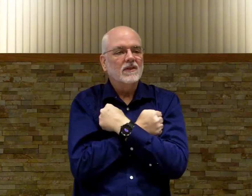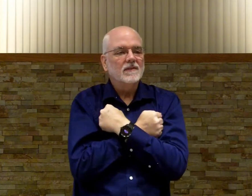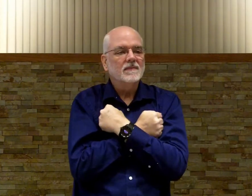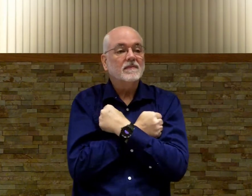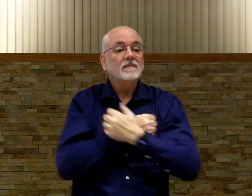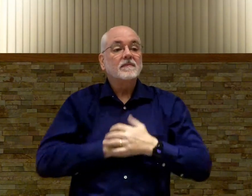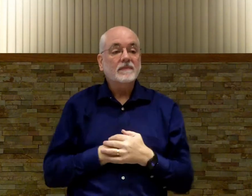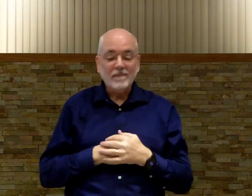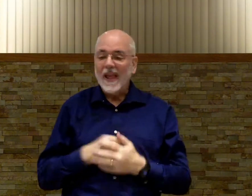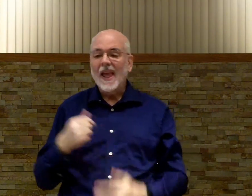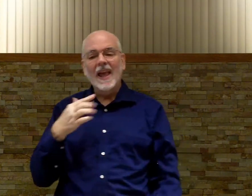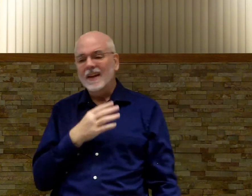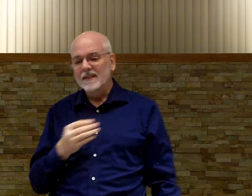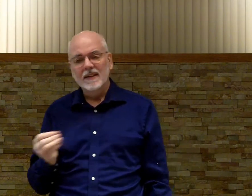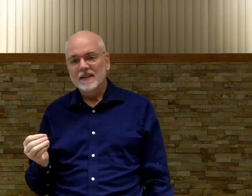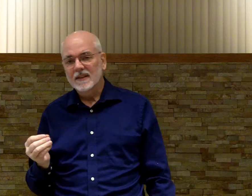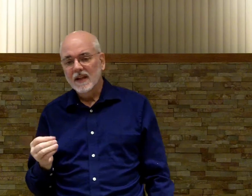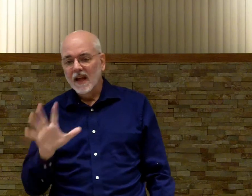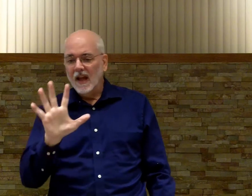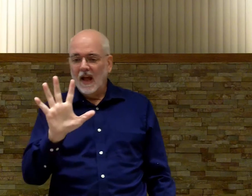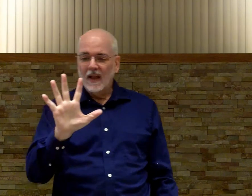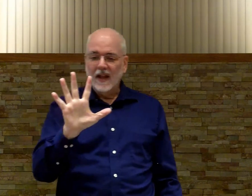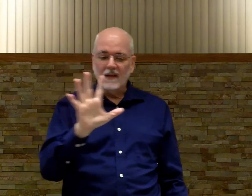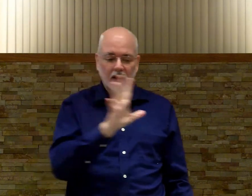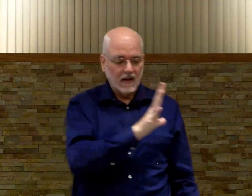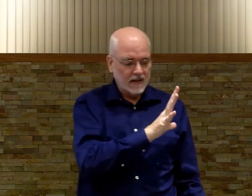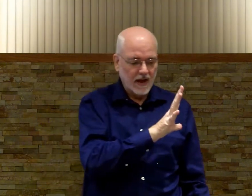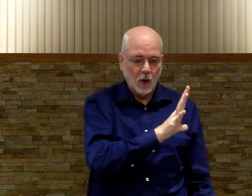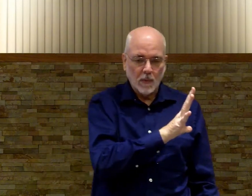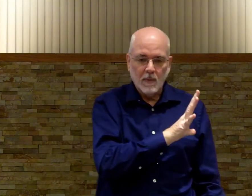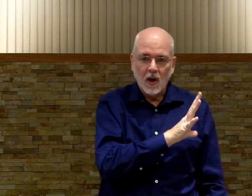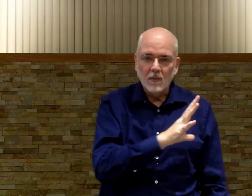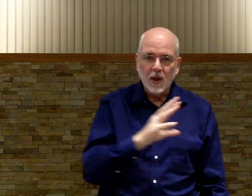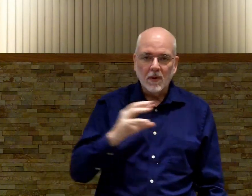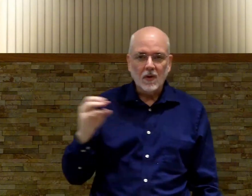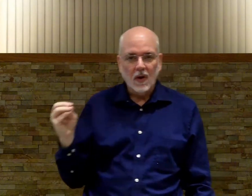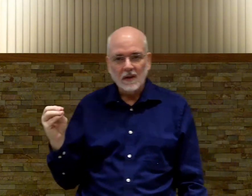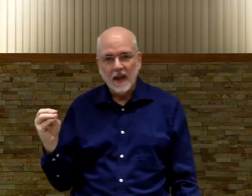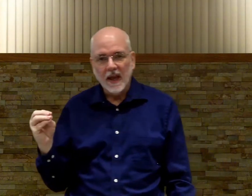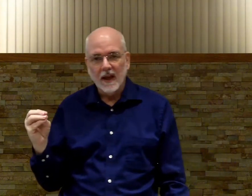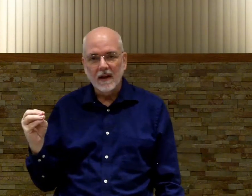and it's little that's kind of an open palm coming across and